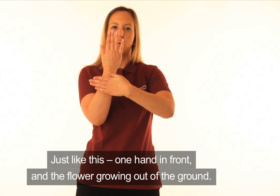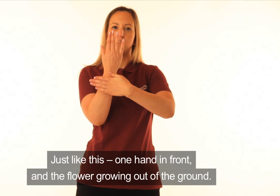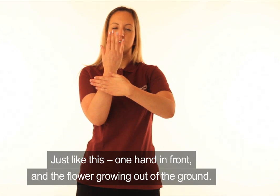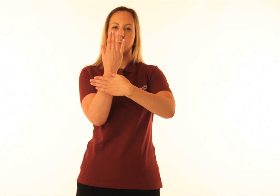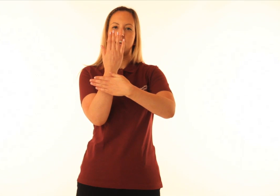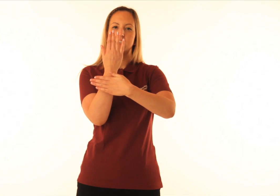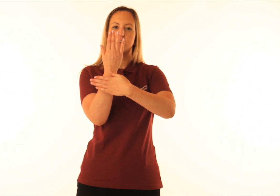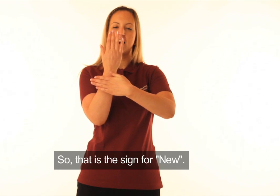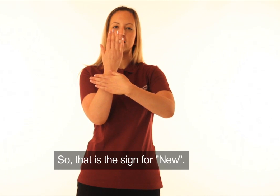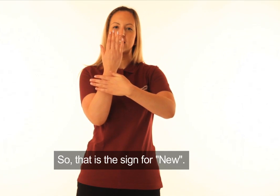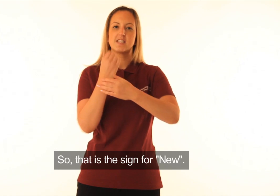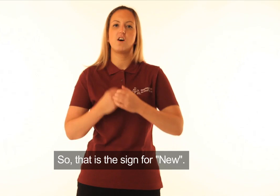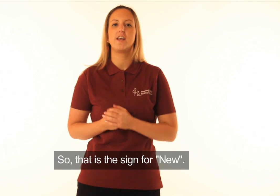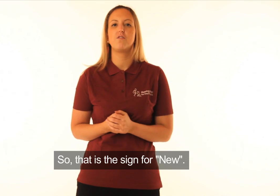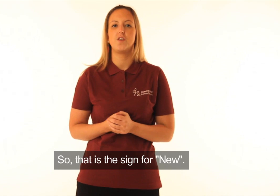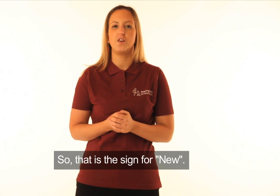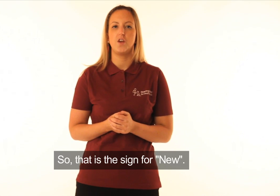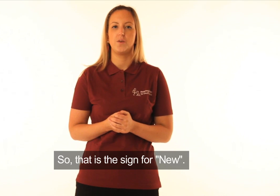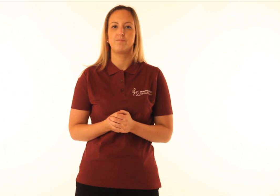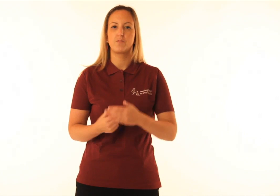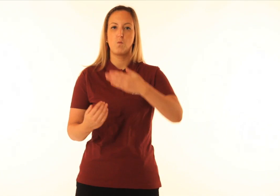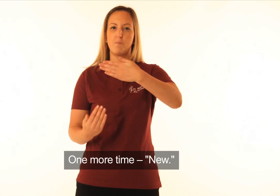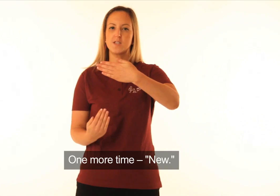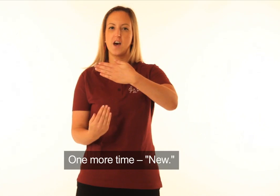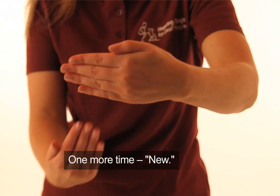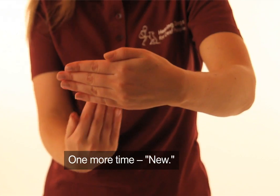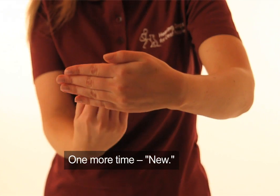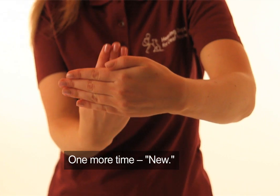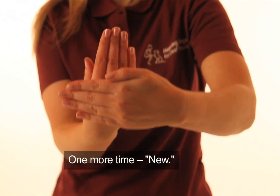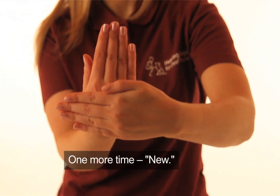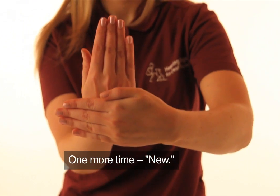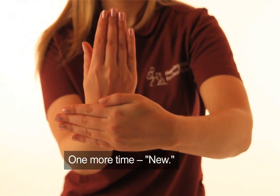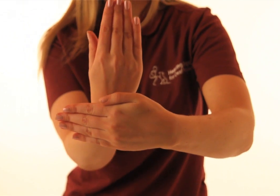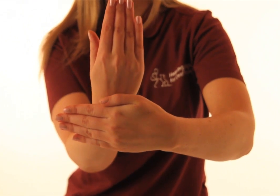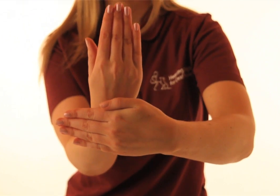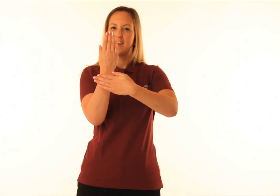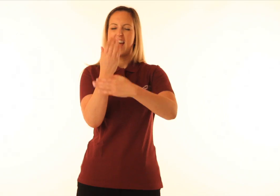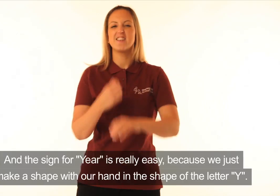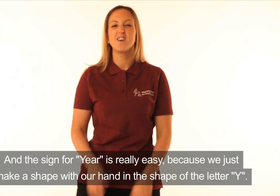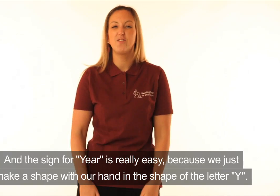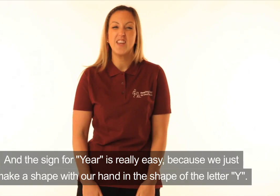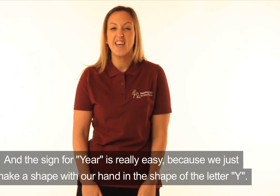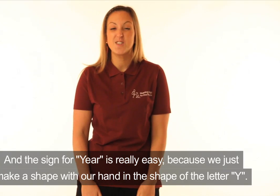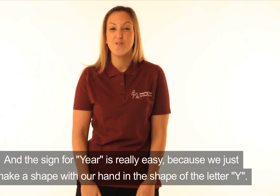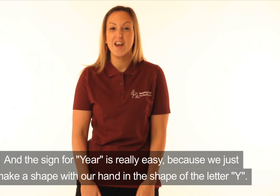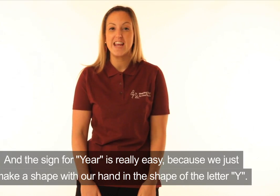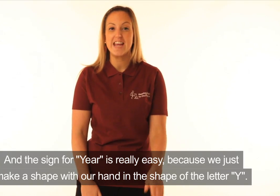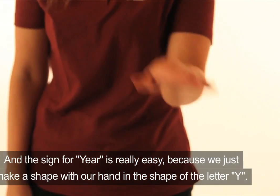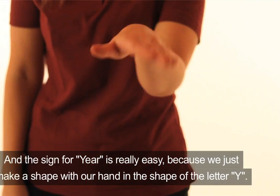ground. OK? So that is the sign for New. One more time. New. And the sign for Year is really easy